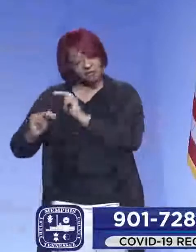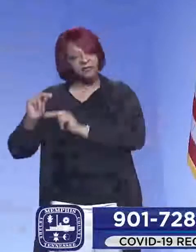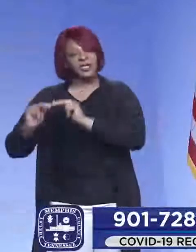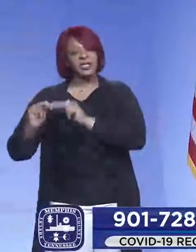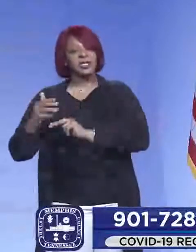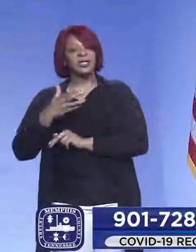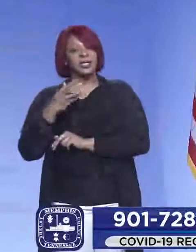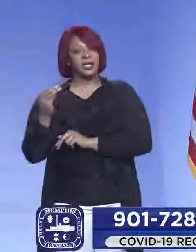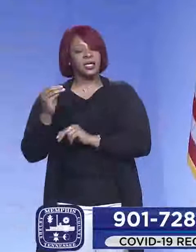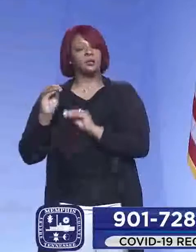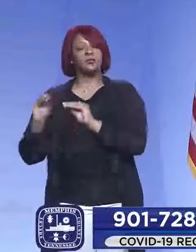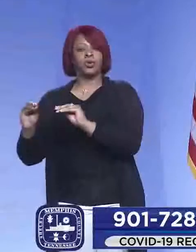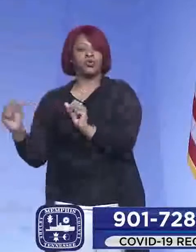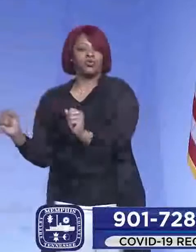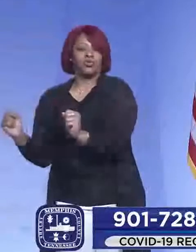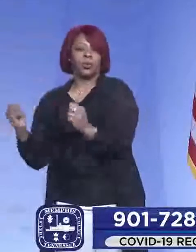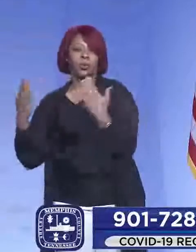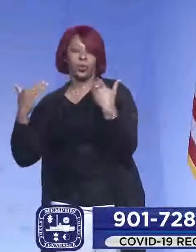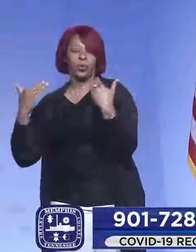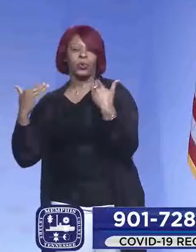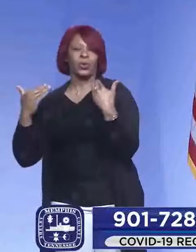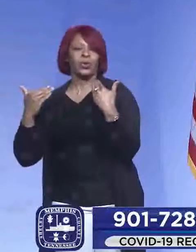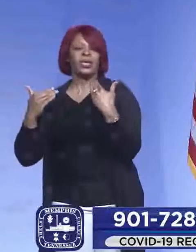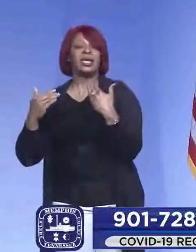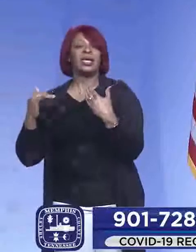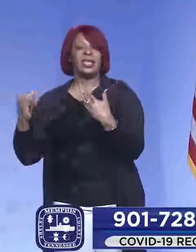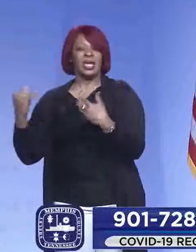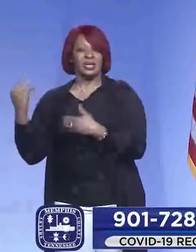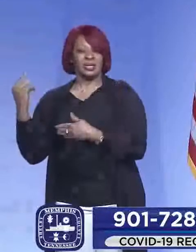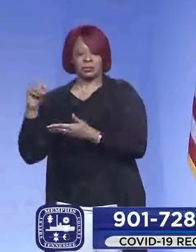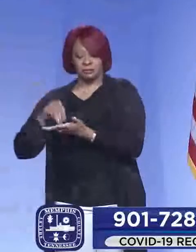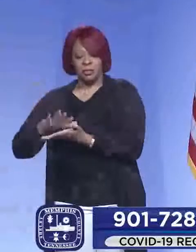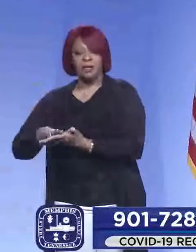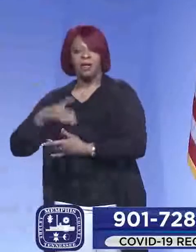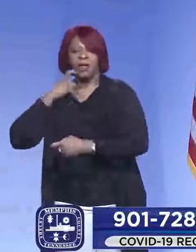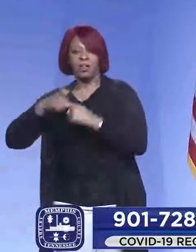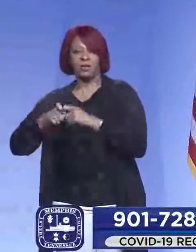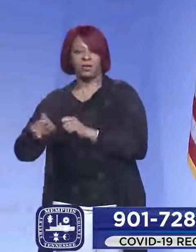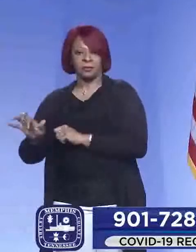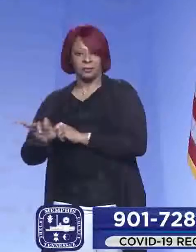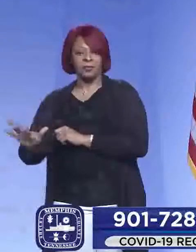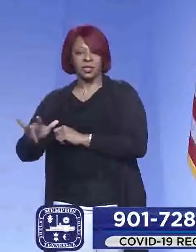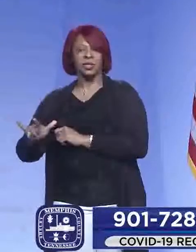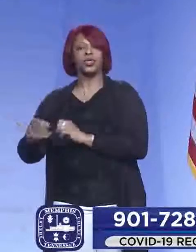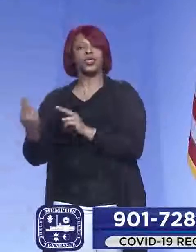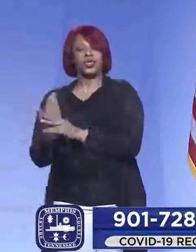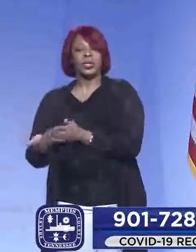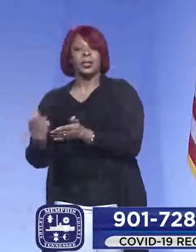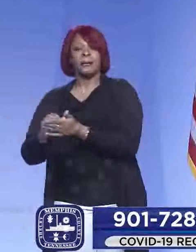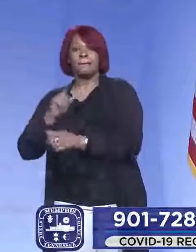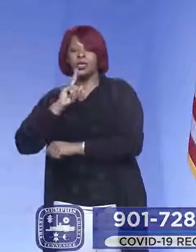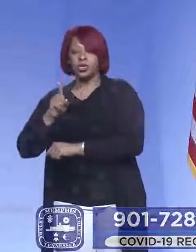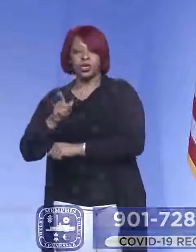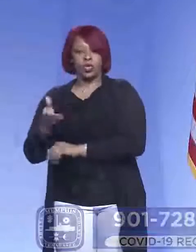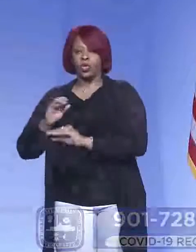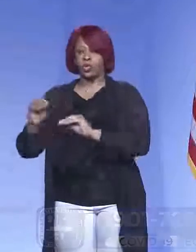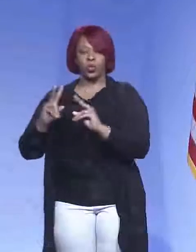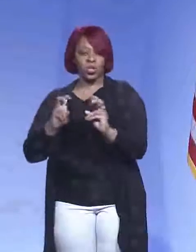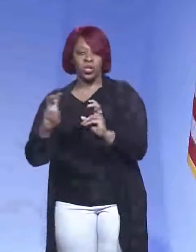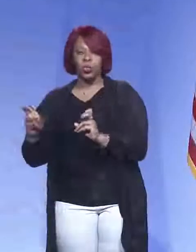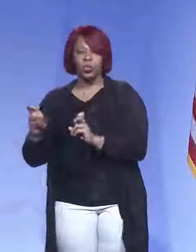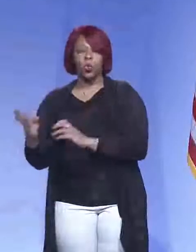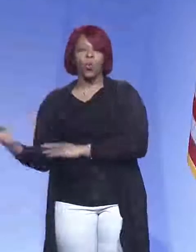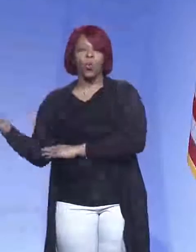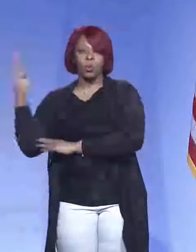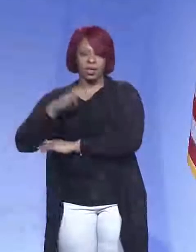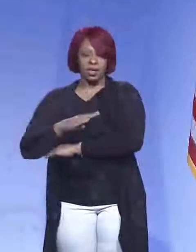uh, or refrigerated. And then those data recorders are logged in electronically and reviewed again to make sure that there were no issues during the